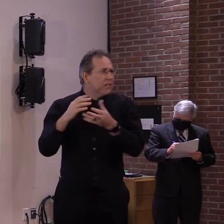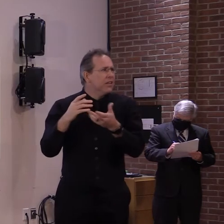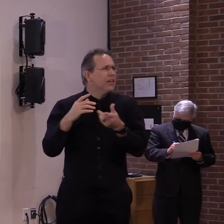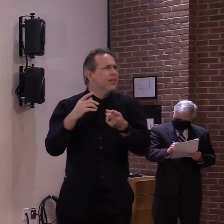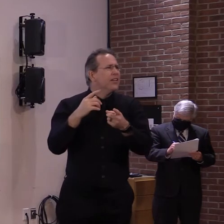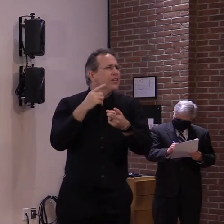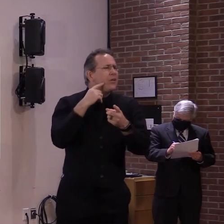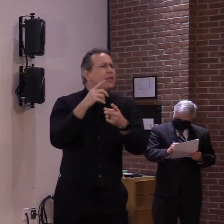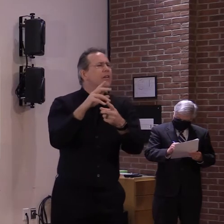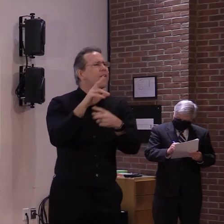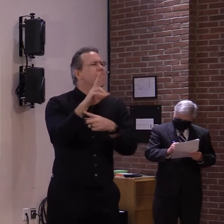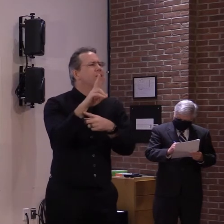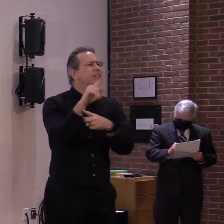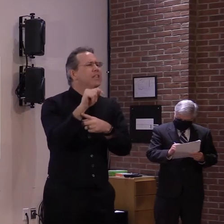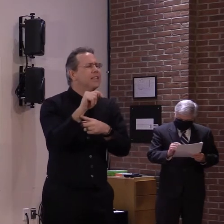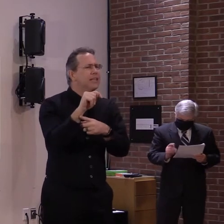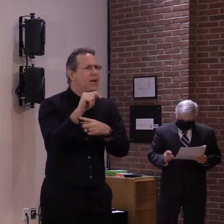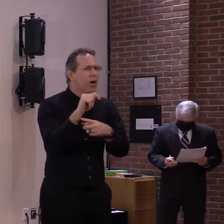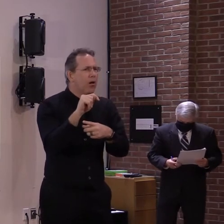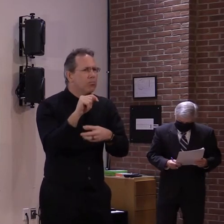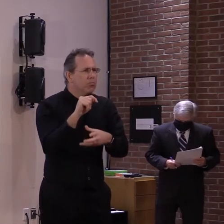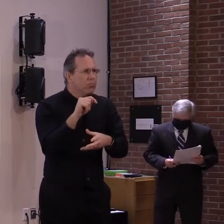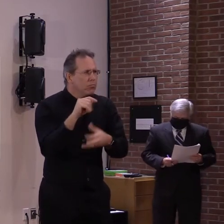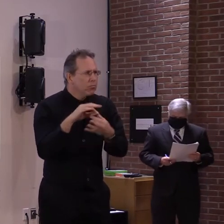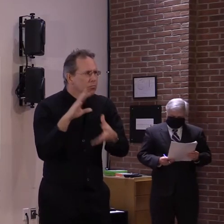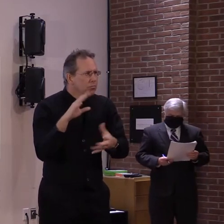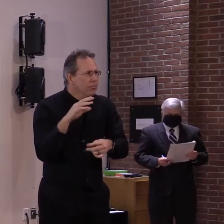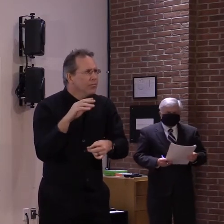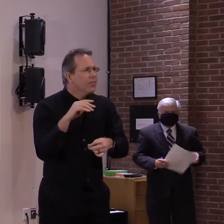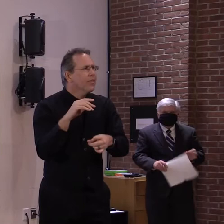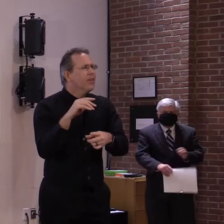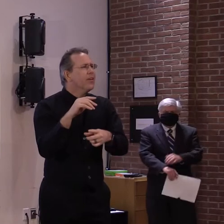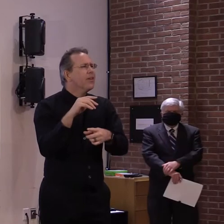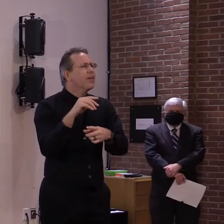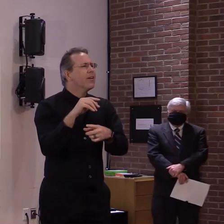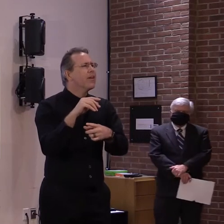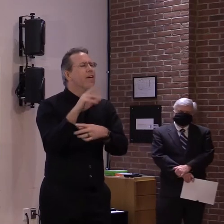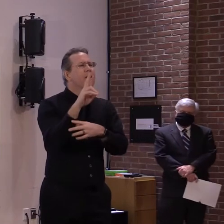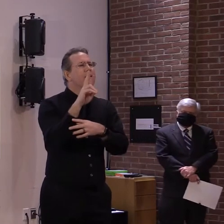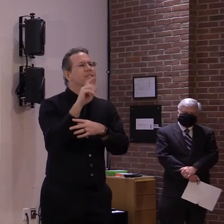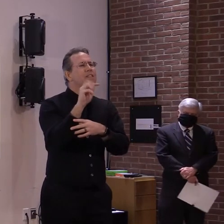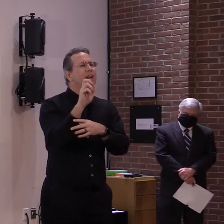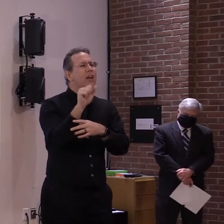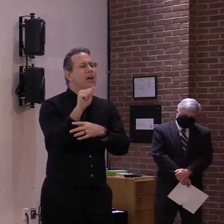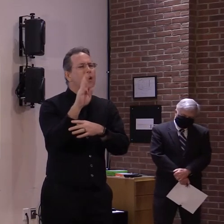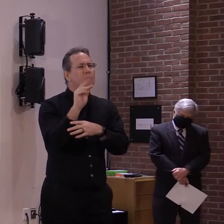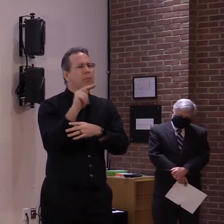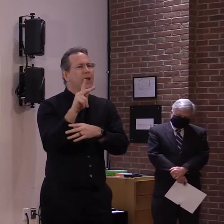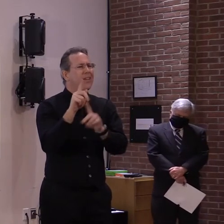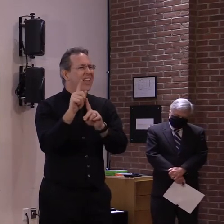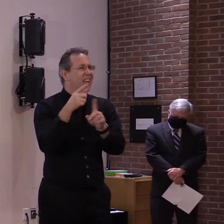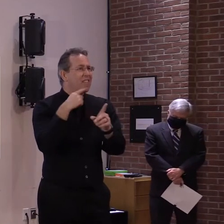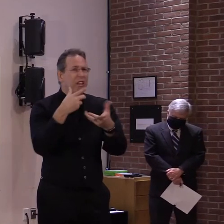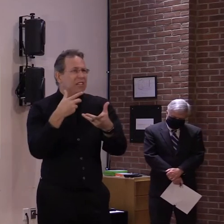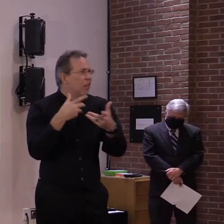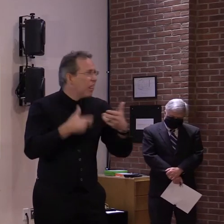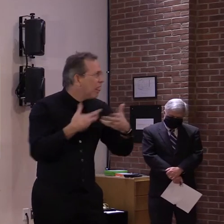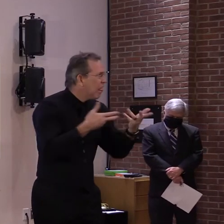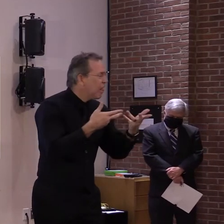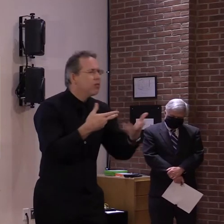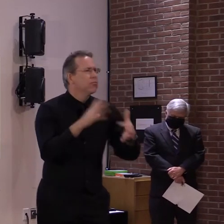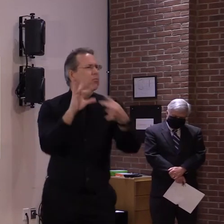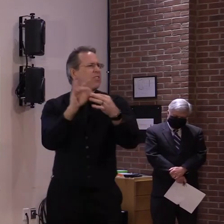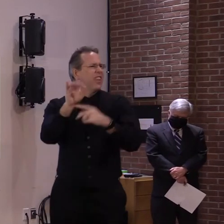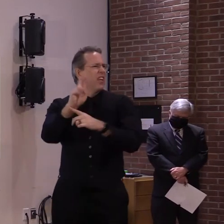you can get in there and get in there early, and we really want to make sure that they do so because we're really uncertain what, if any,